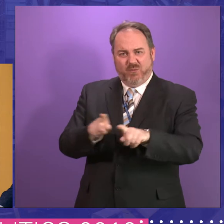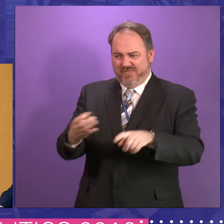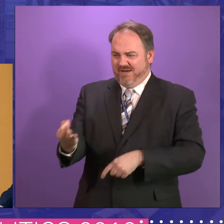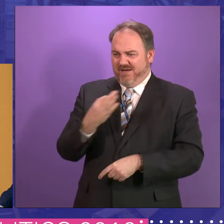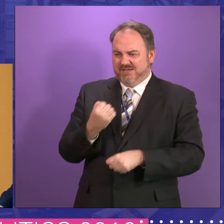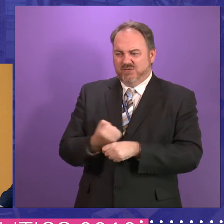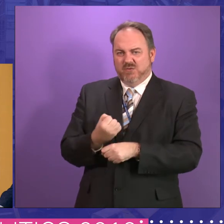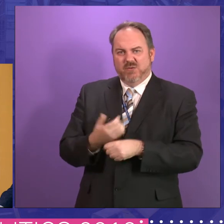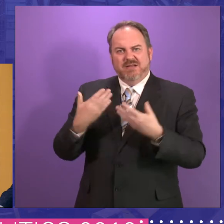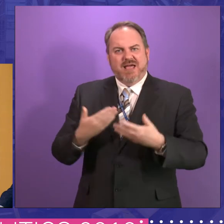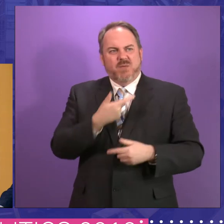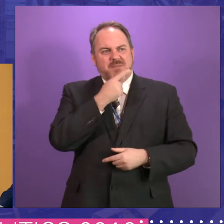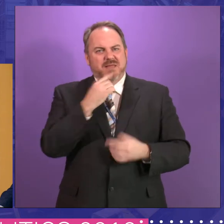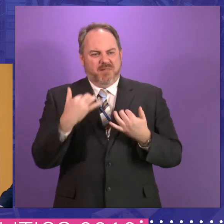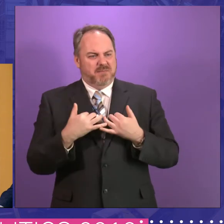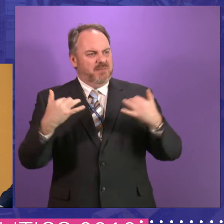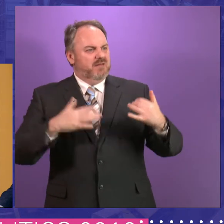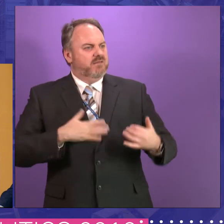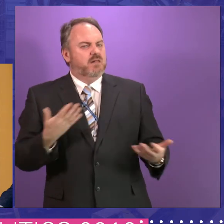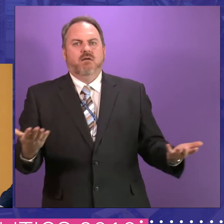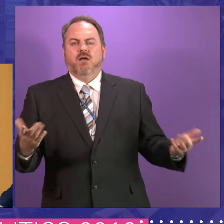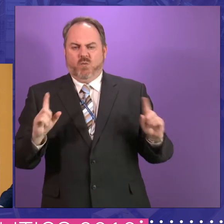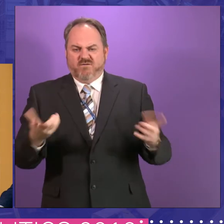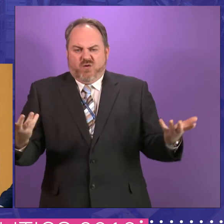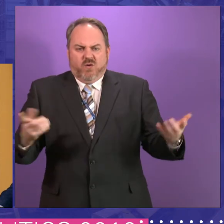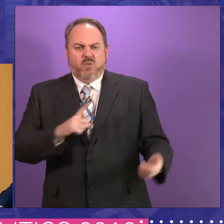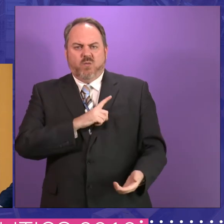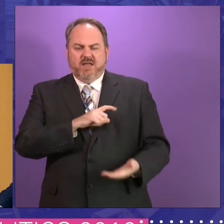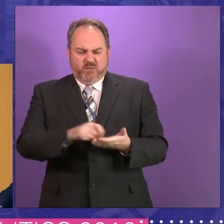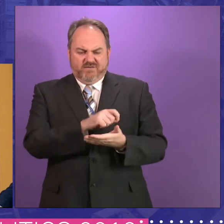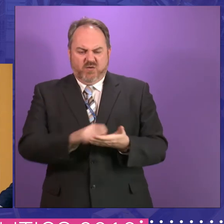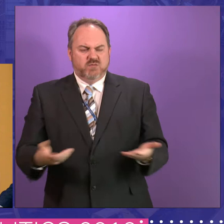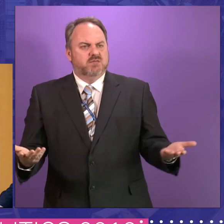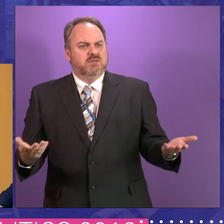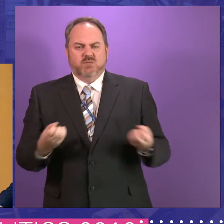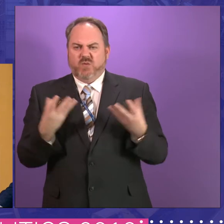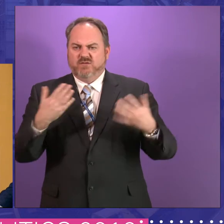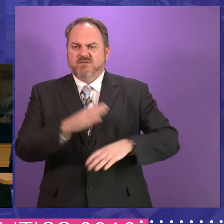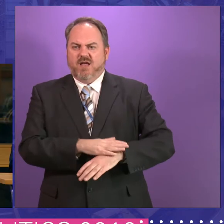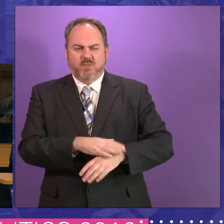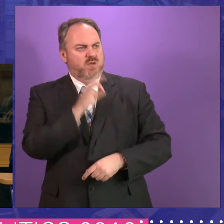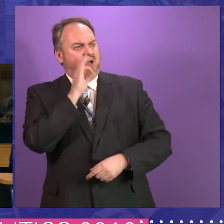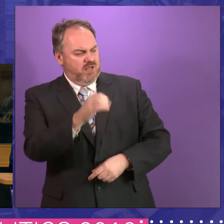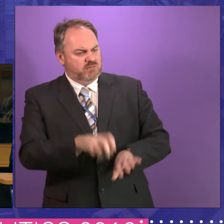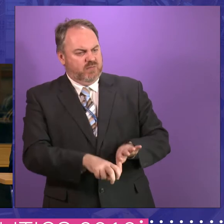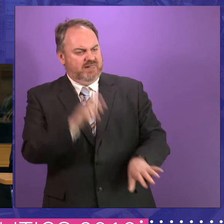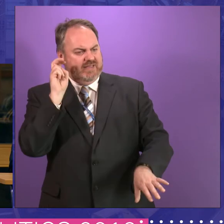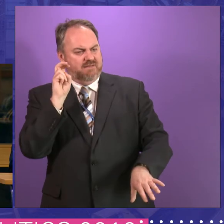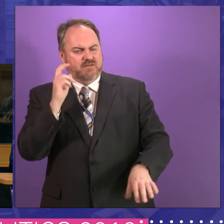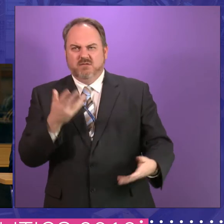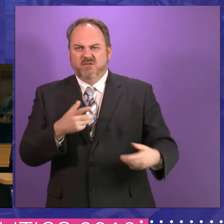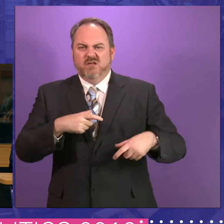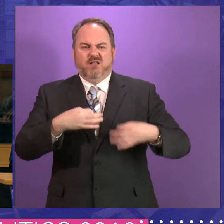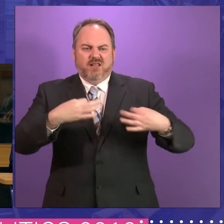disillusion by the public in politicians across parties, I have to tell you. And certainly down at